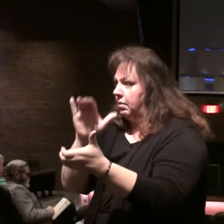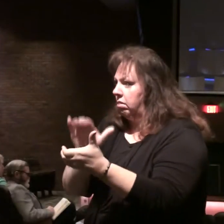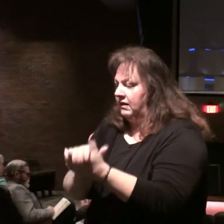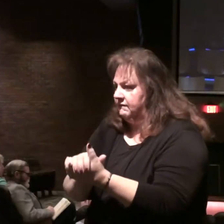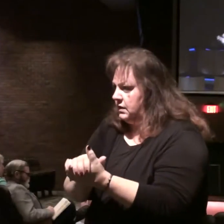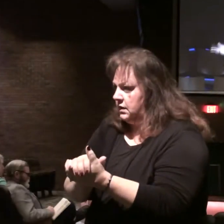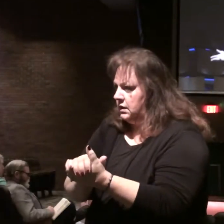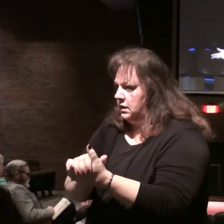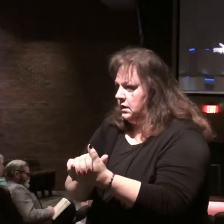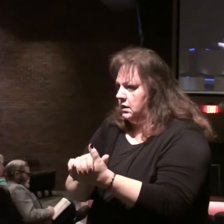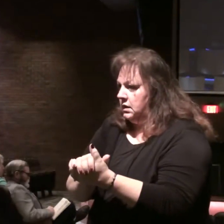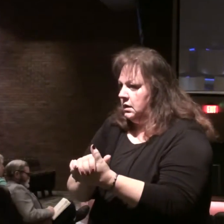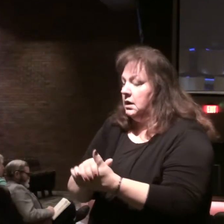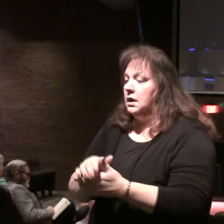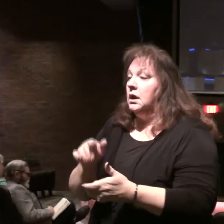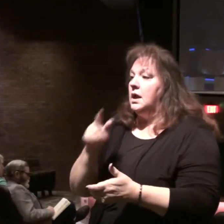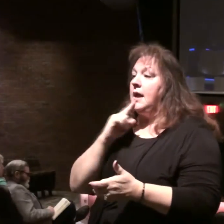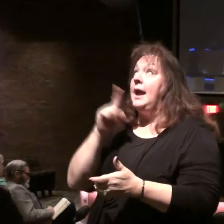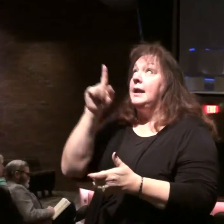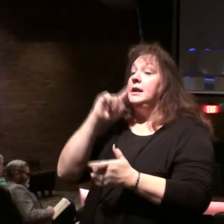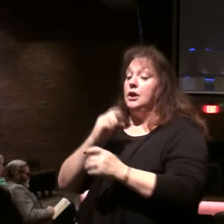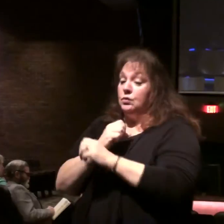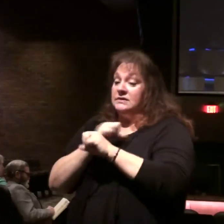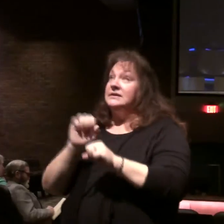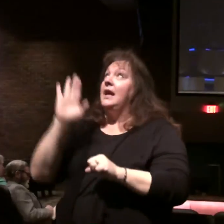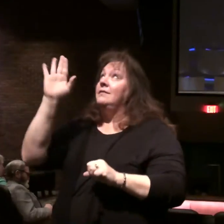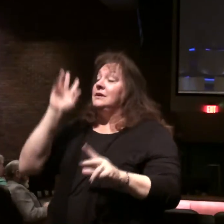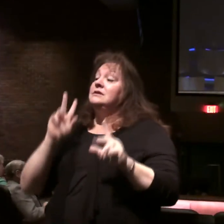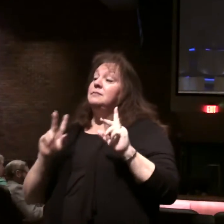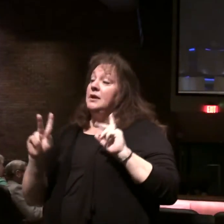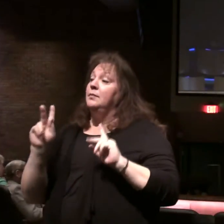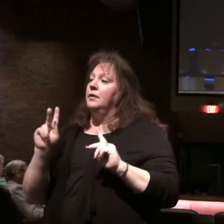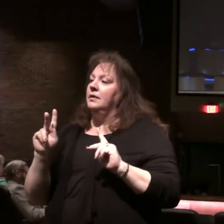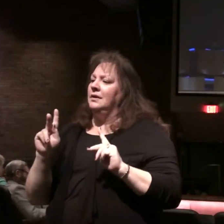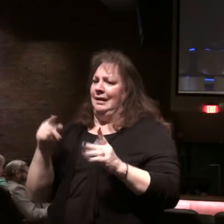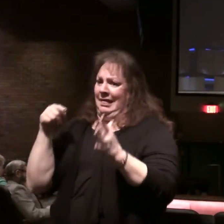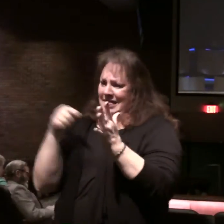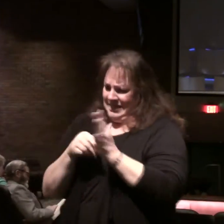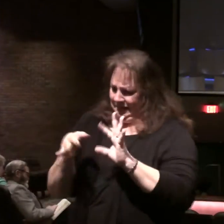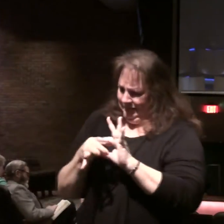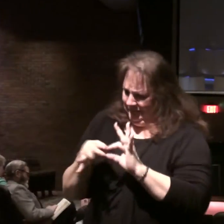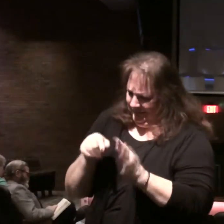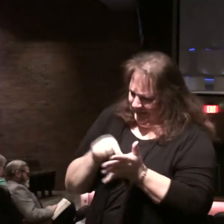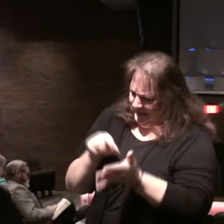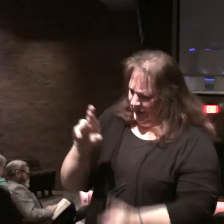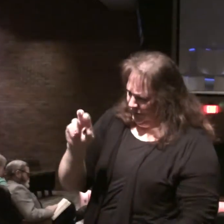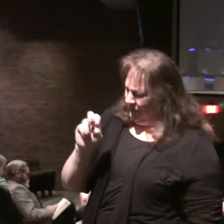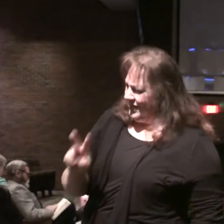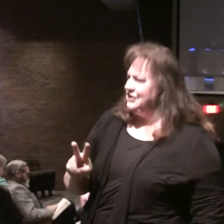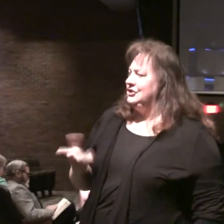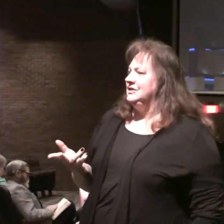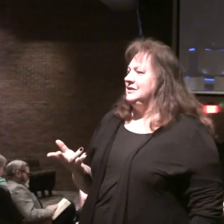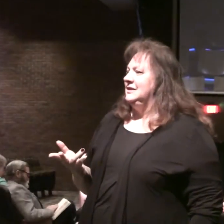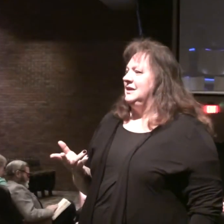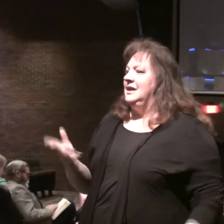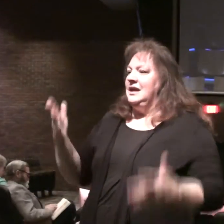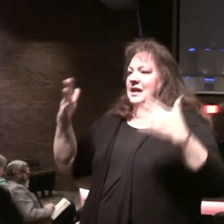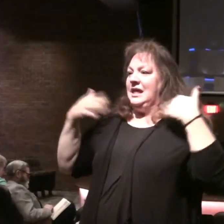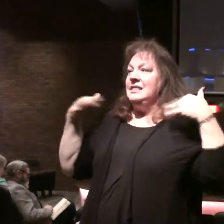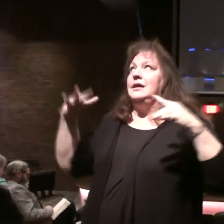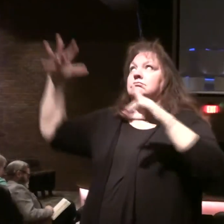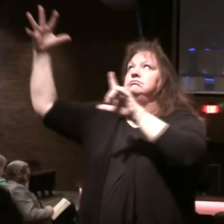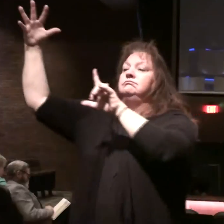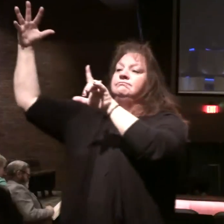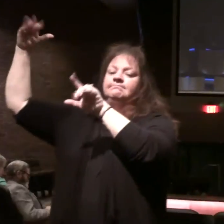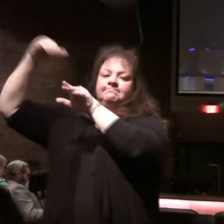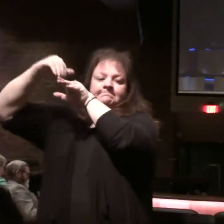as well as deliver. for his people. That's what we're talking about in Revelation. And the angels are involved.